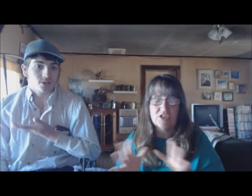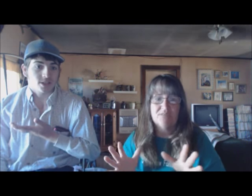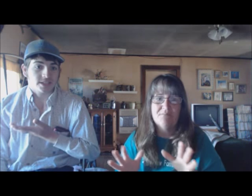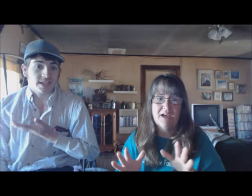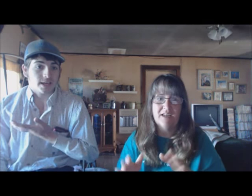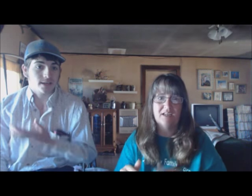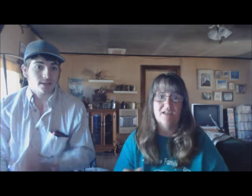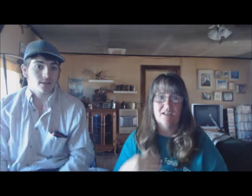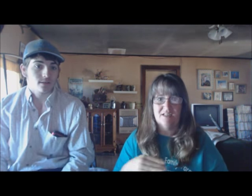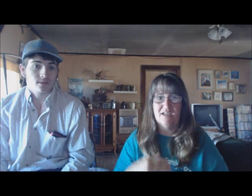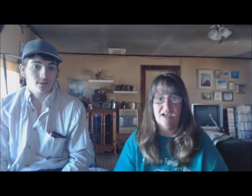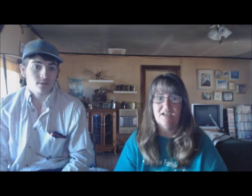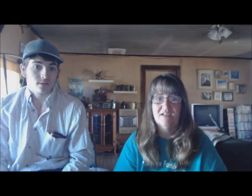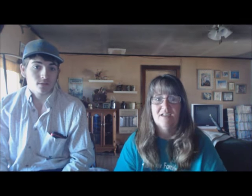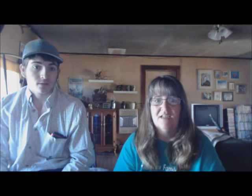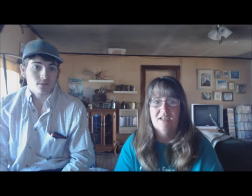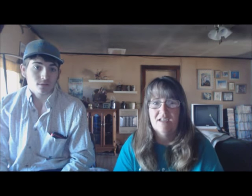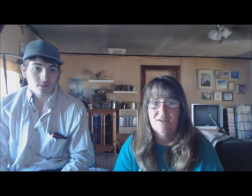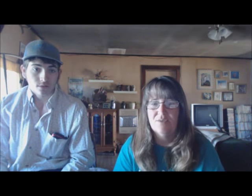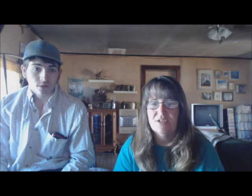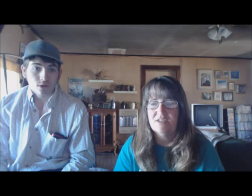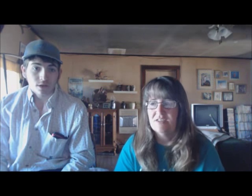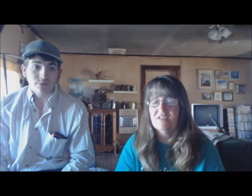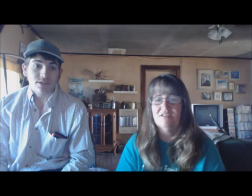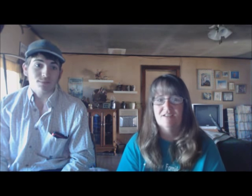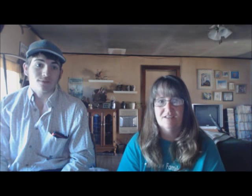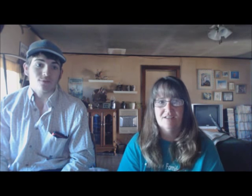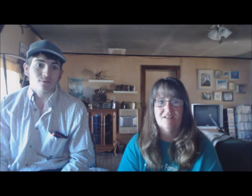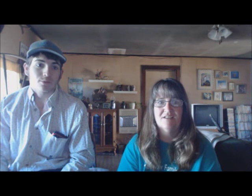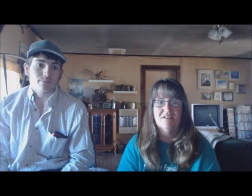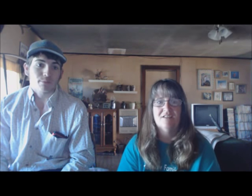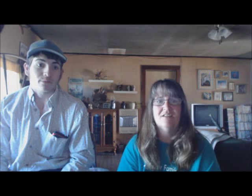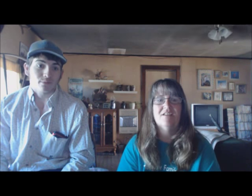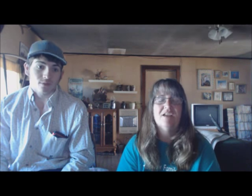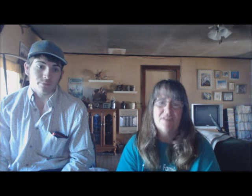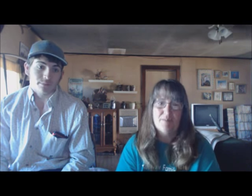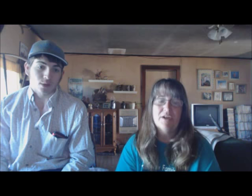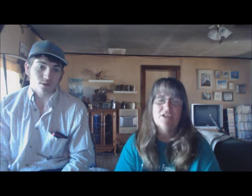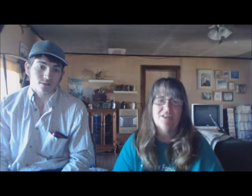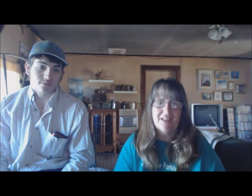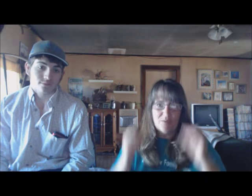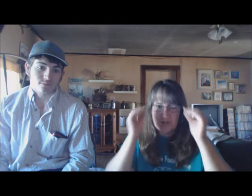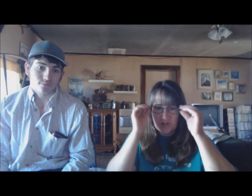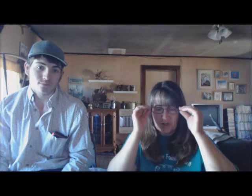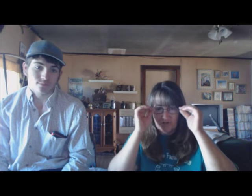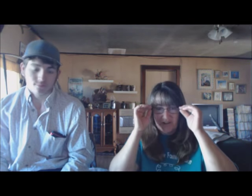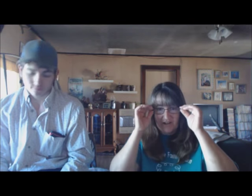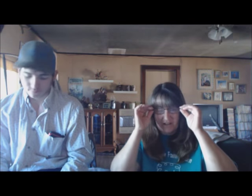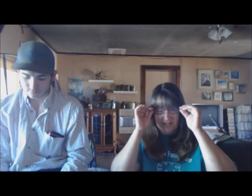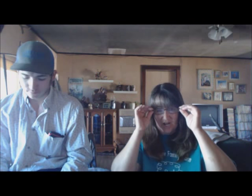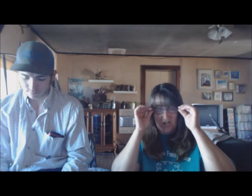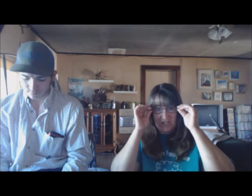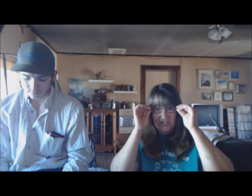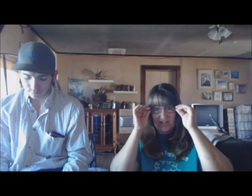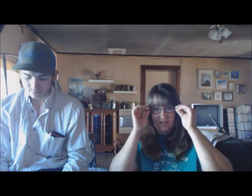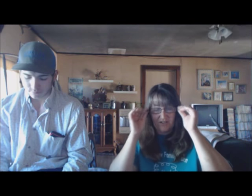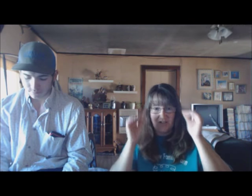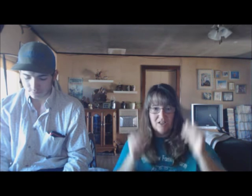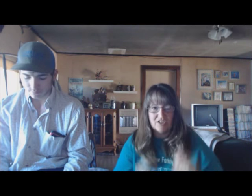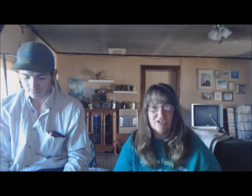not just muddy. Yeah. It was... It was deep enough for them to put a boat in a rope. They put it... They were joking around, and it's a college town, so the college